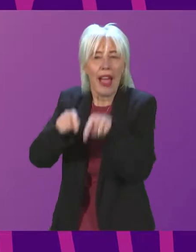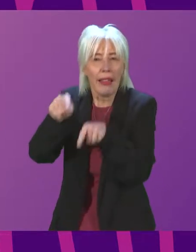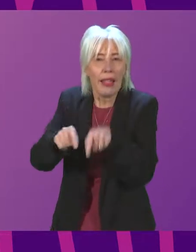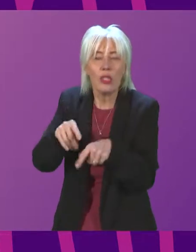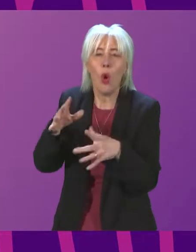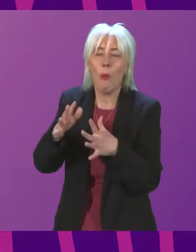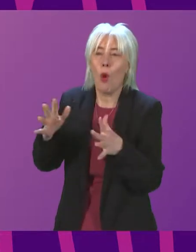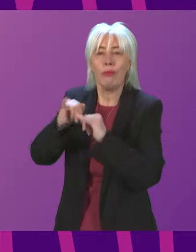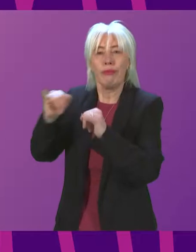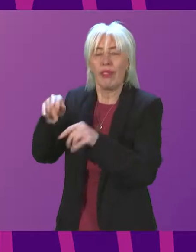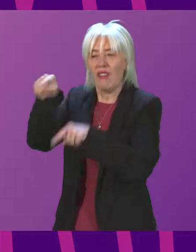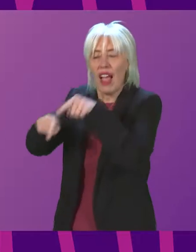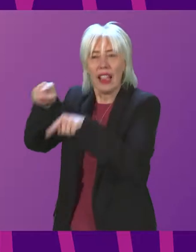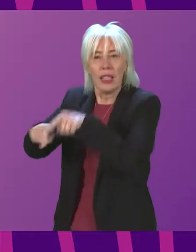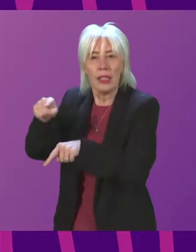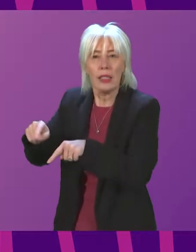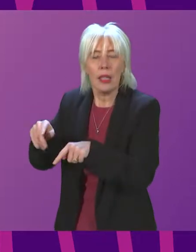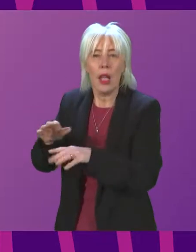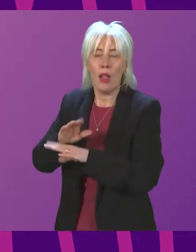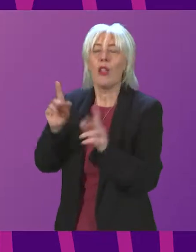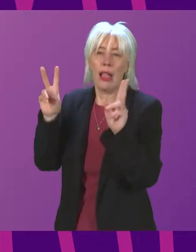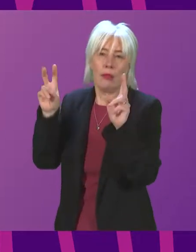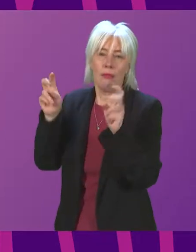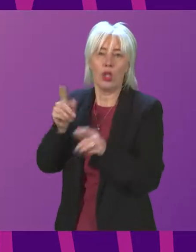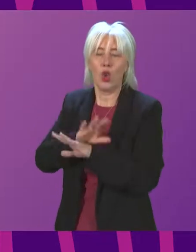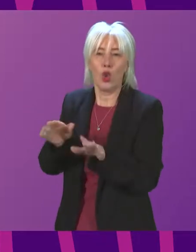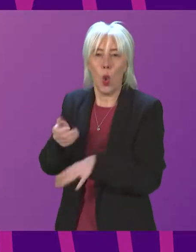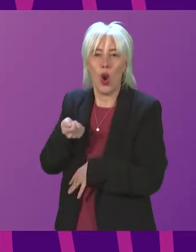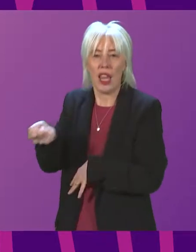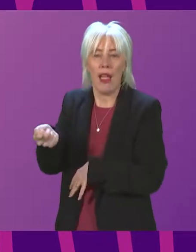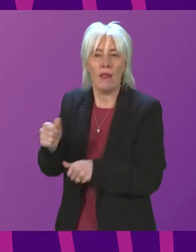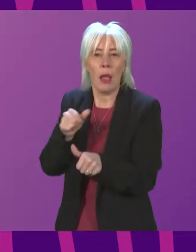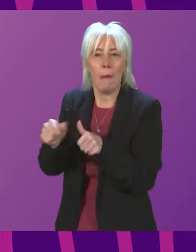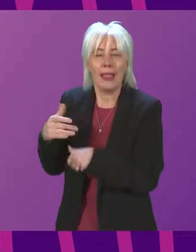crimes, as I mentioned, through initiatives such as No Knives, Better Lives. Jamie Green.